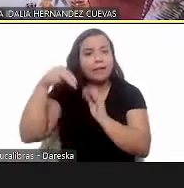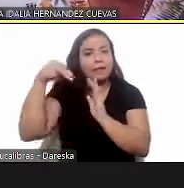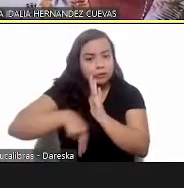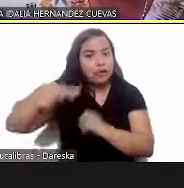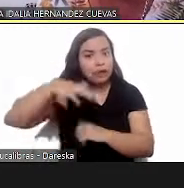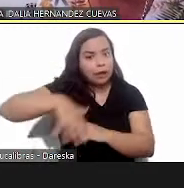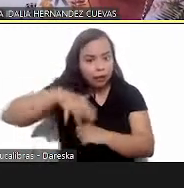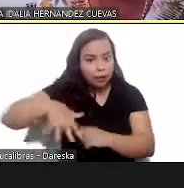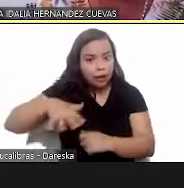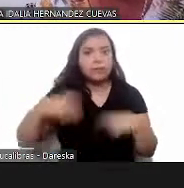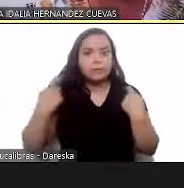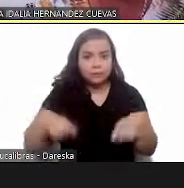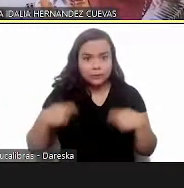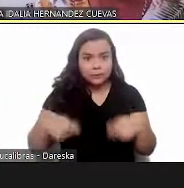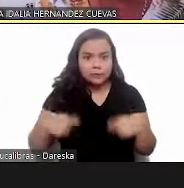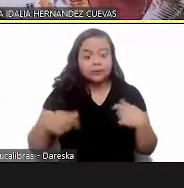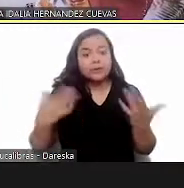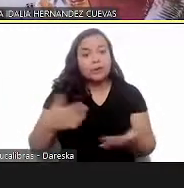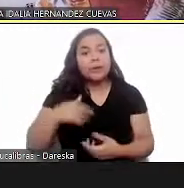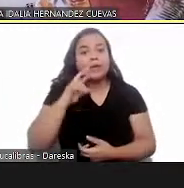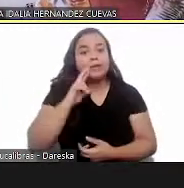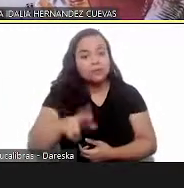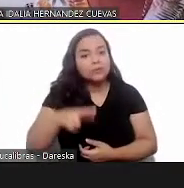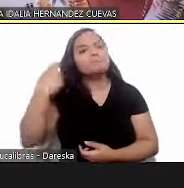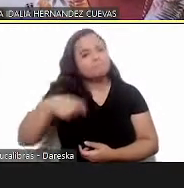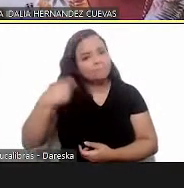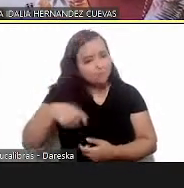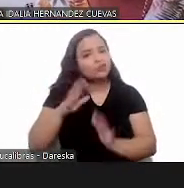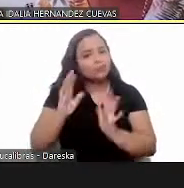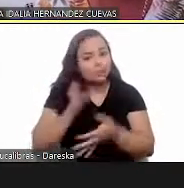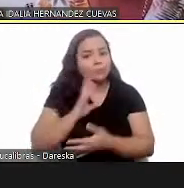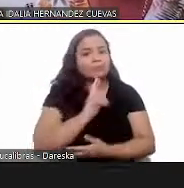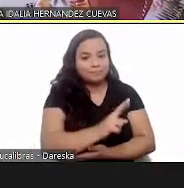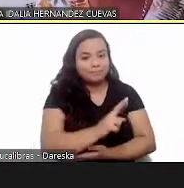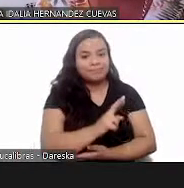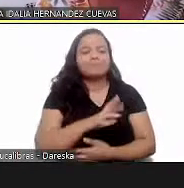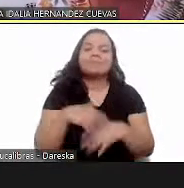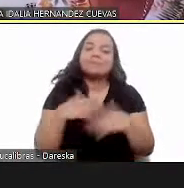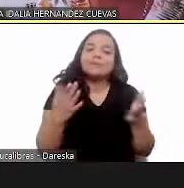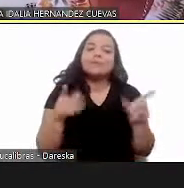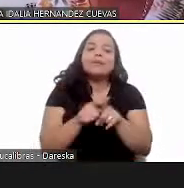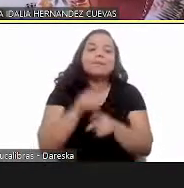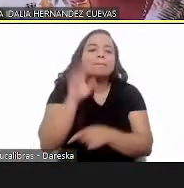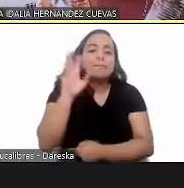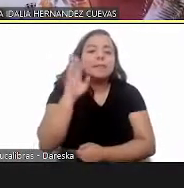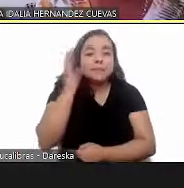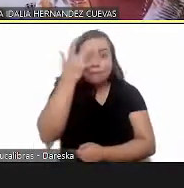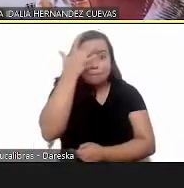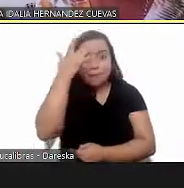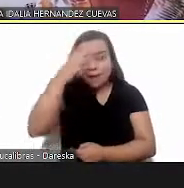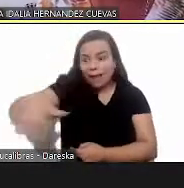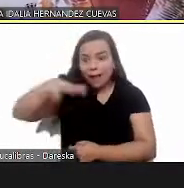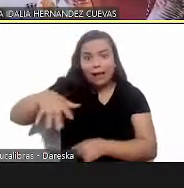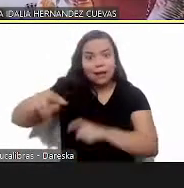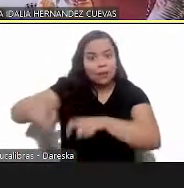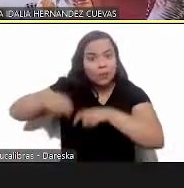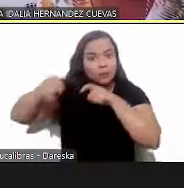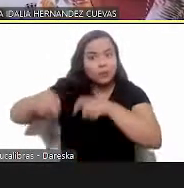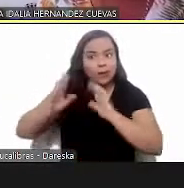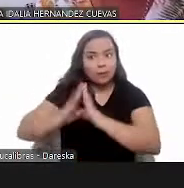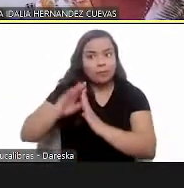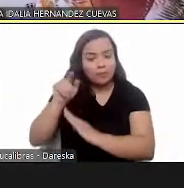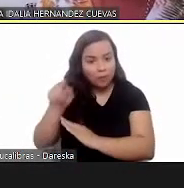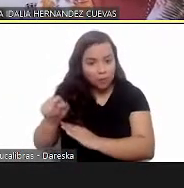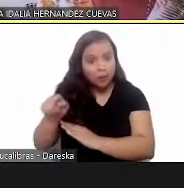and each one will have their own answer in this regard we can also suppose a person that is coming from a rural area